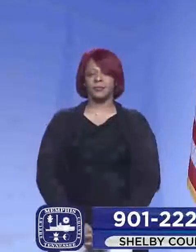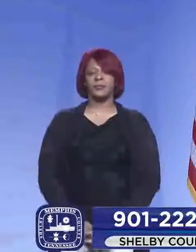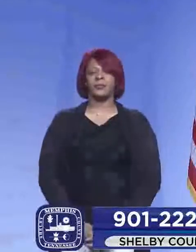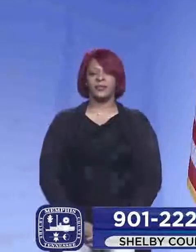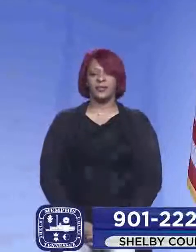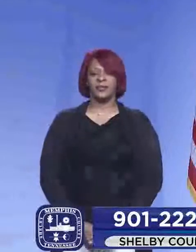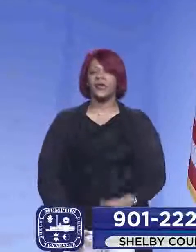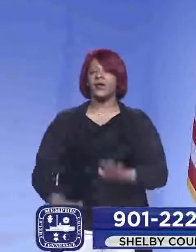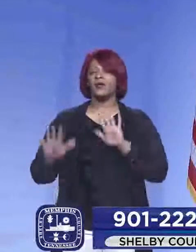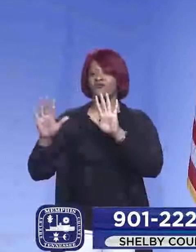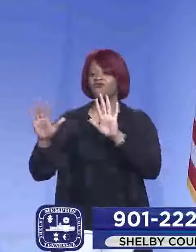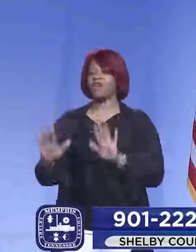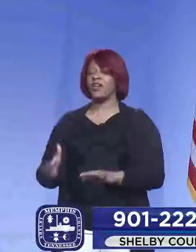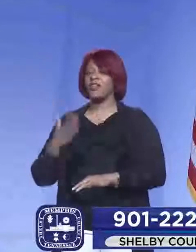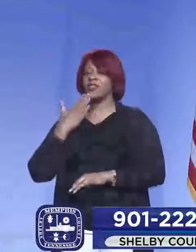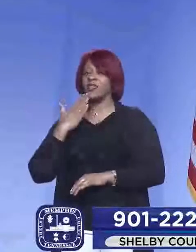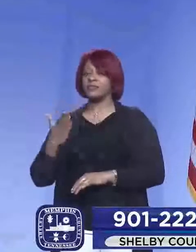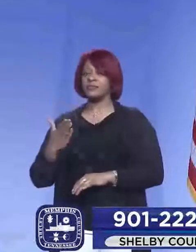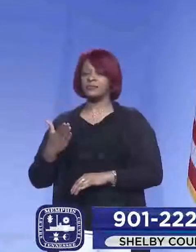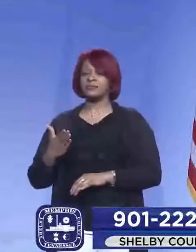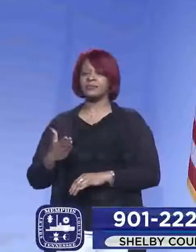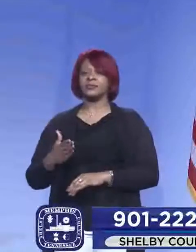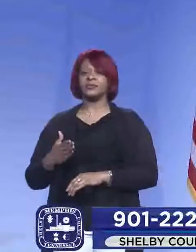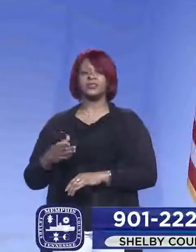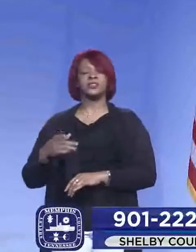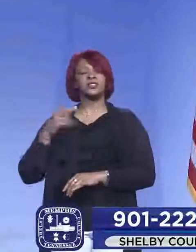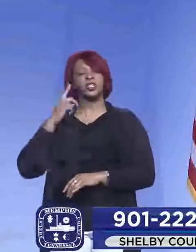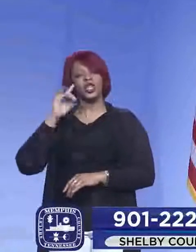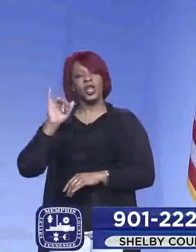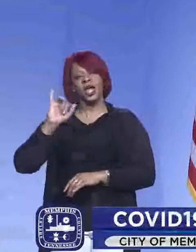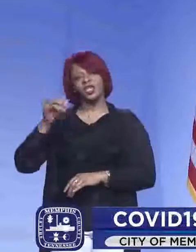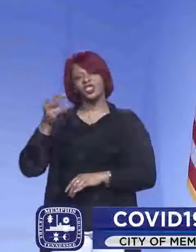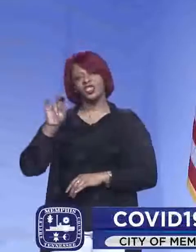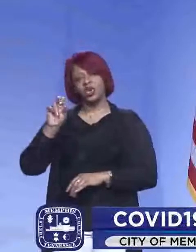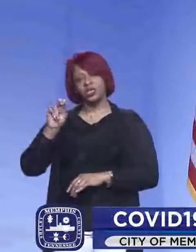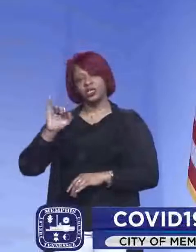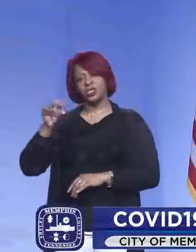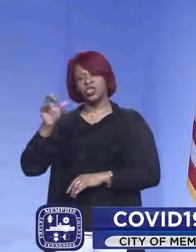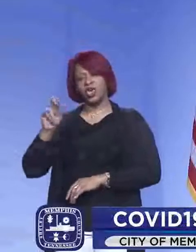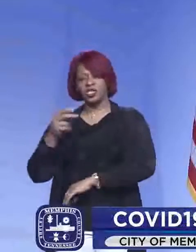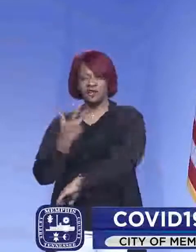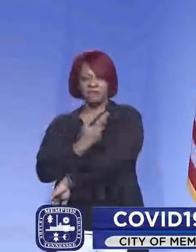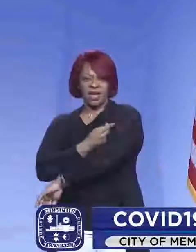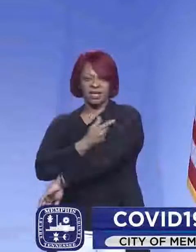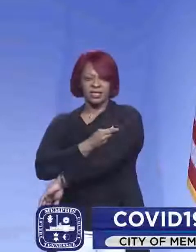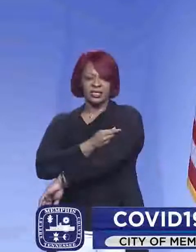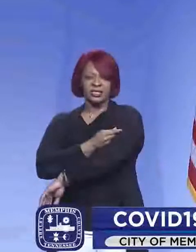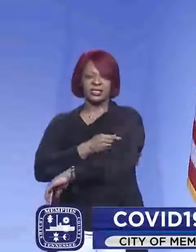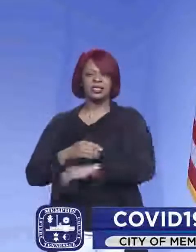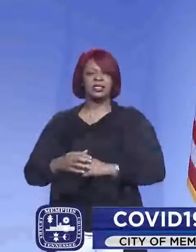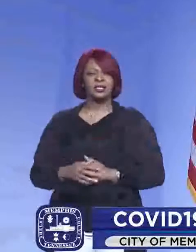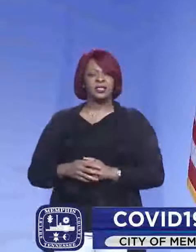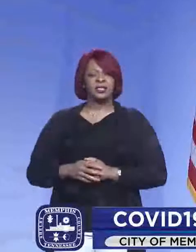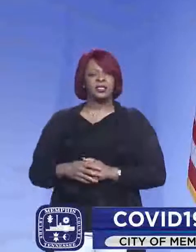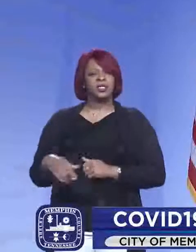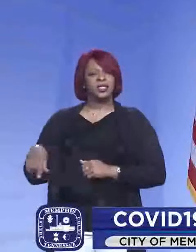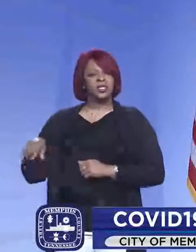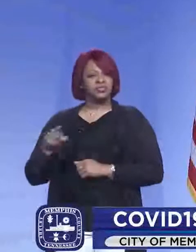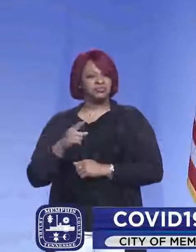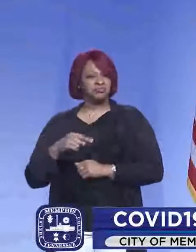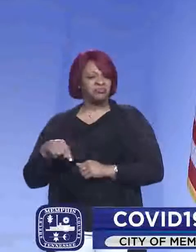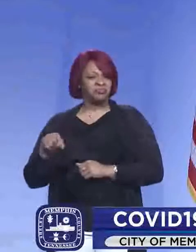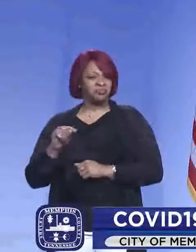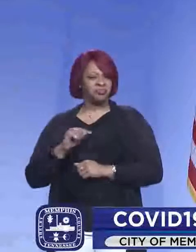Great. Thank you. second, with regard to the Johnson and Johnson vaccine. I'm wondering, um, if you are receiving